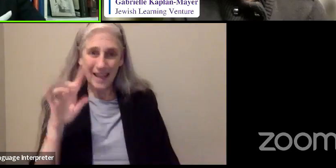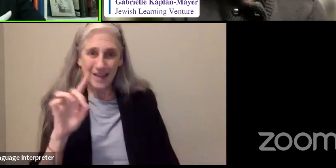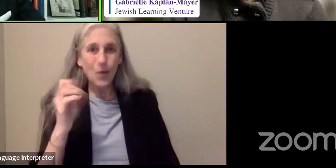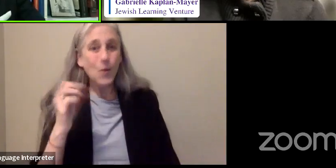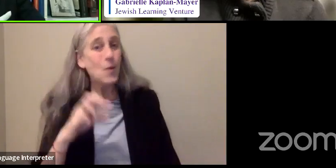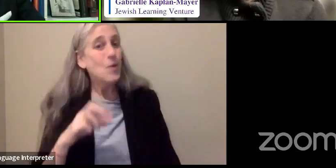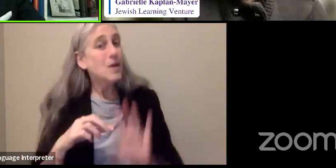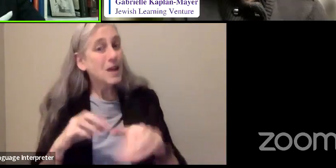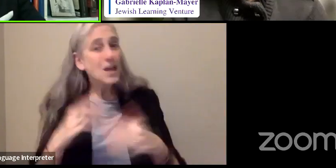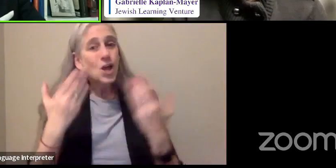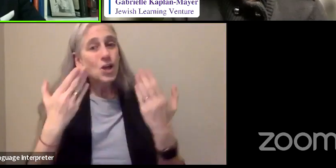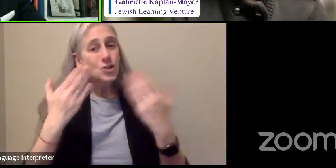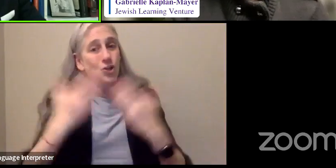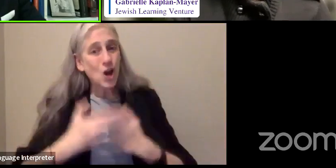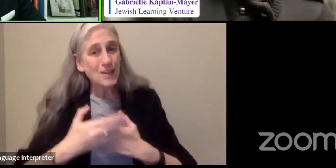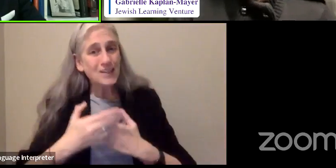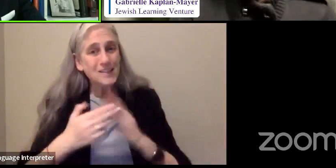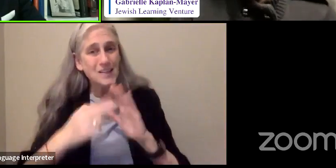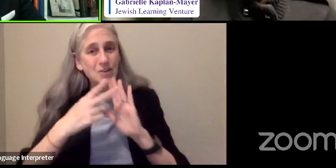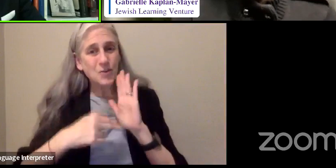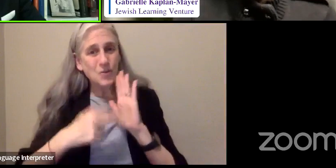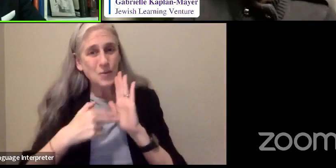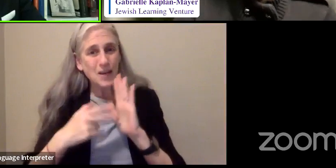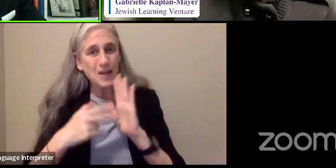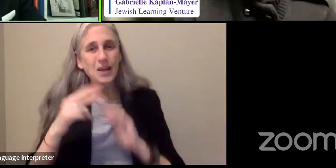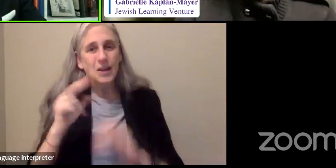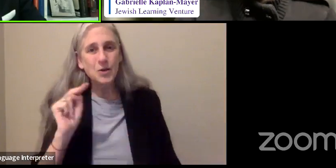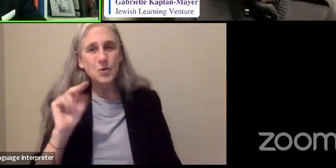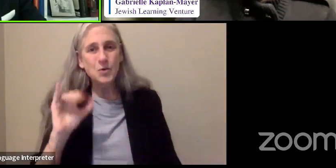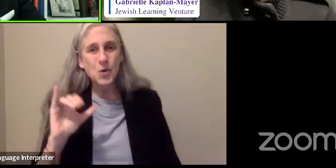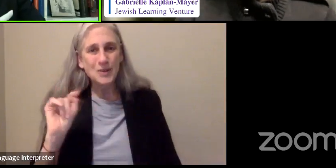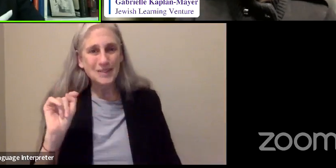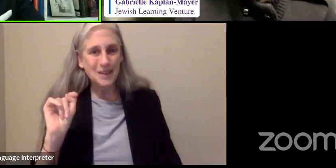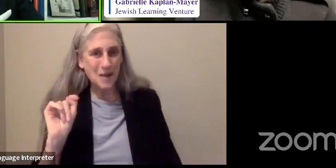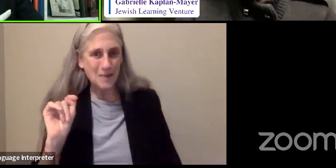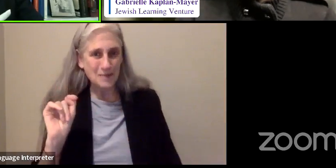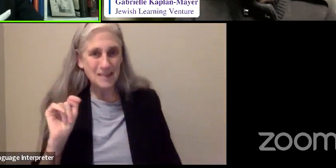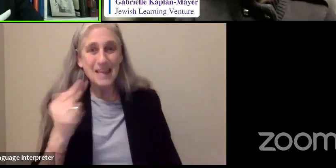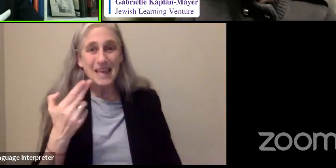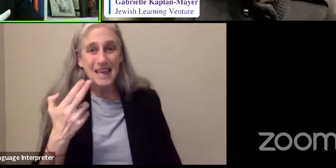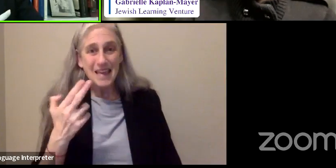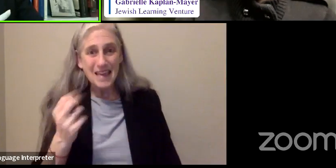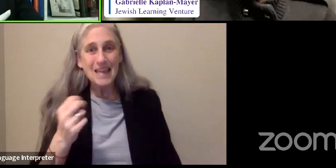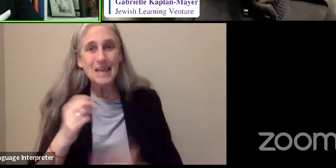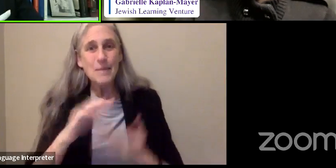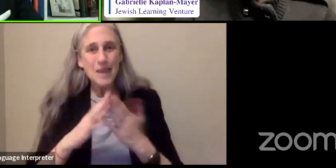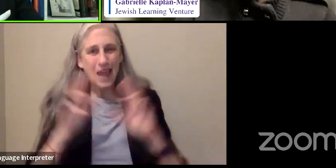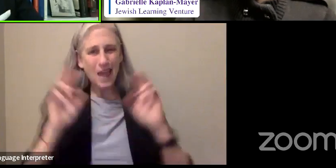Sanford, darkness is going to read the times to you. And so he became darkness.